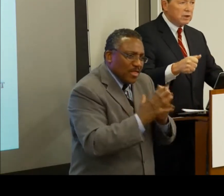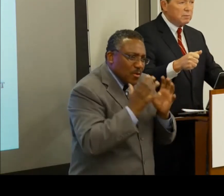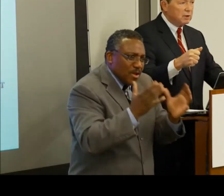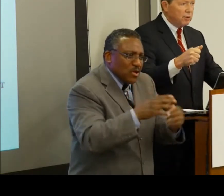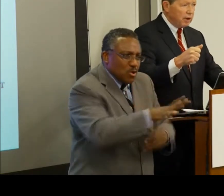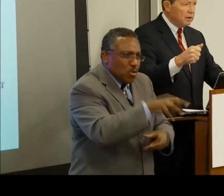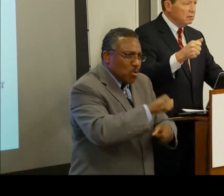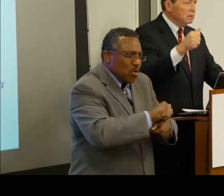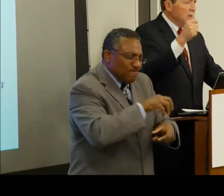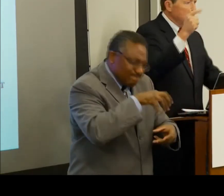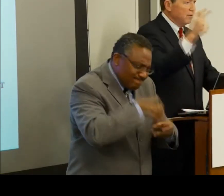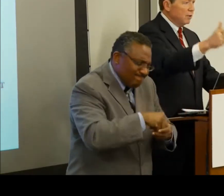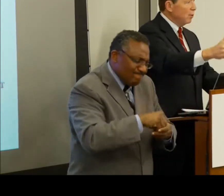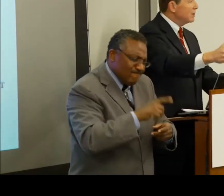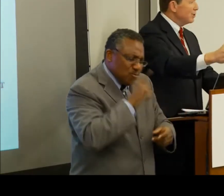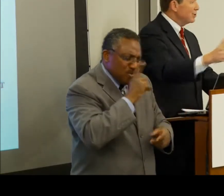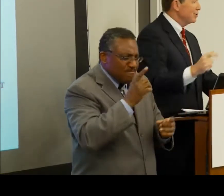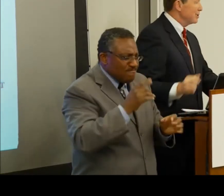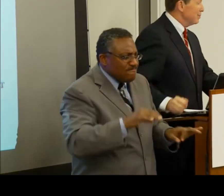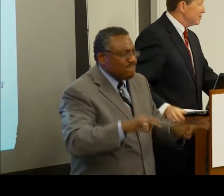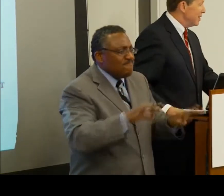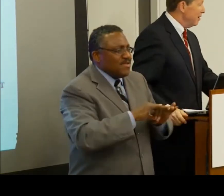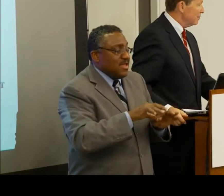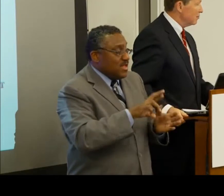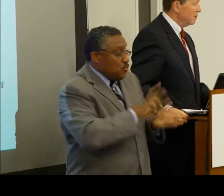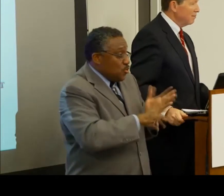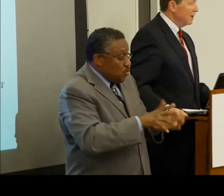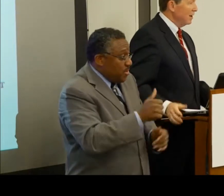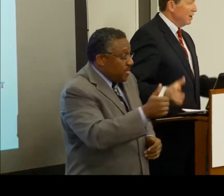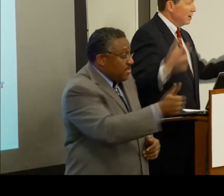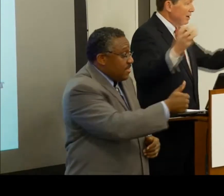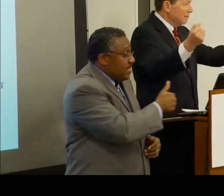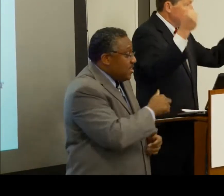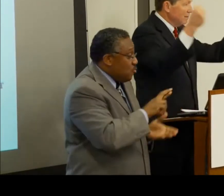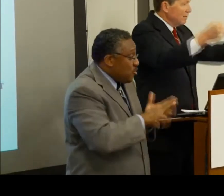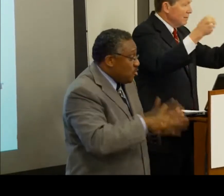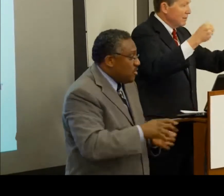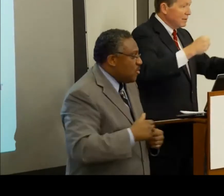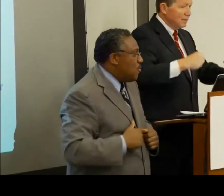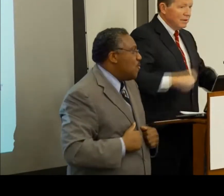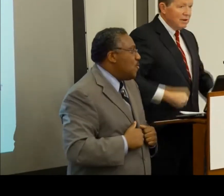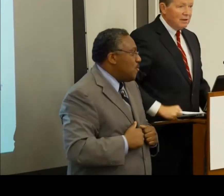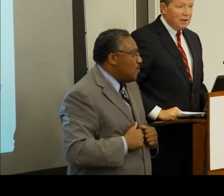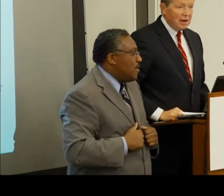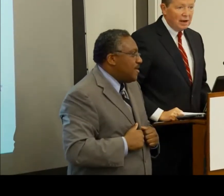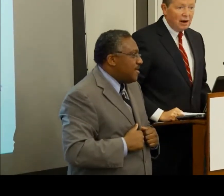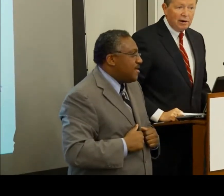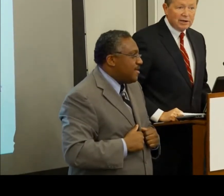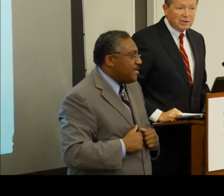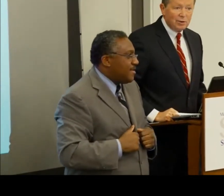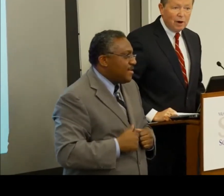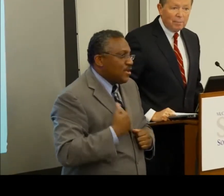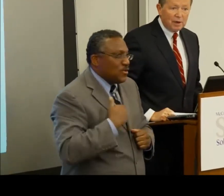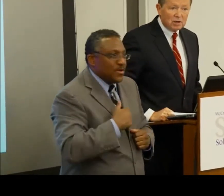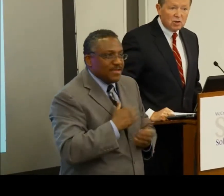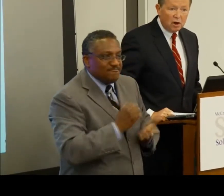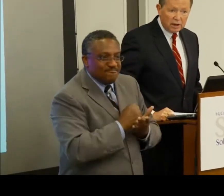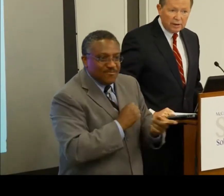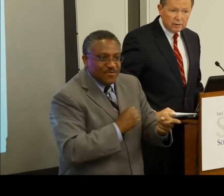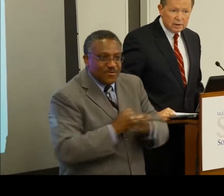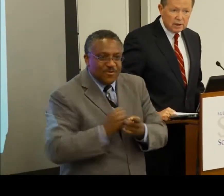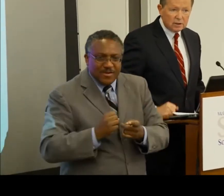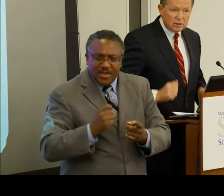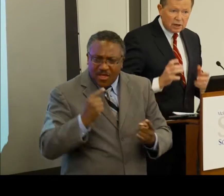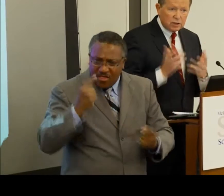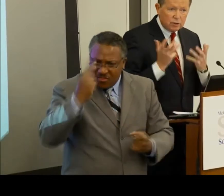Your work has been critical. For the researchers themselves, we've harnessed you up as